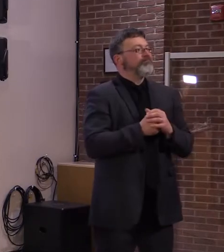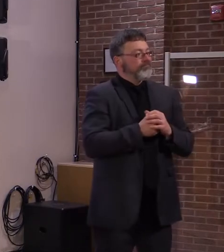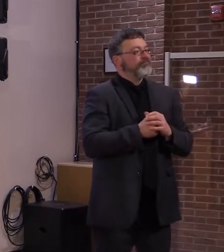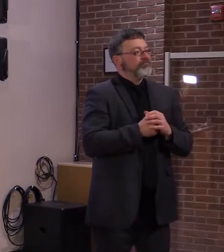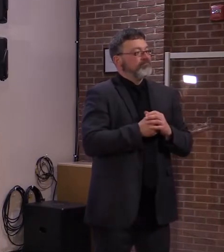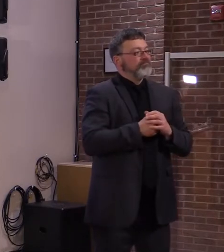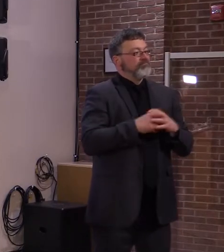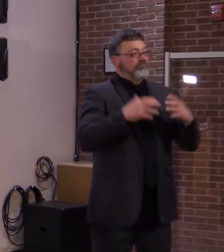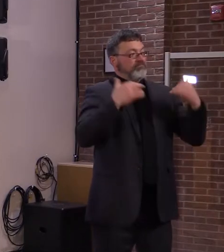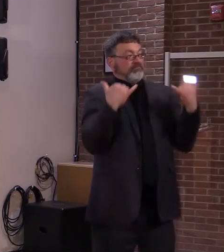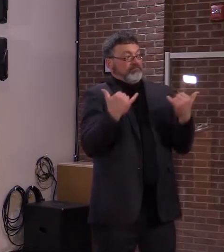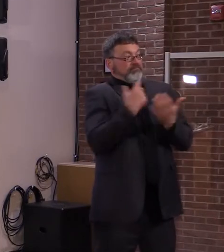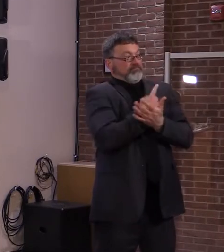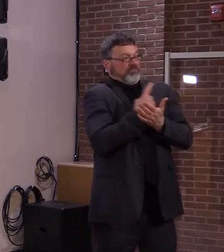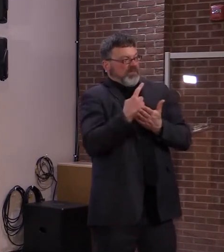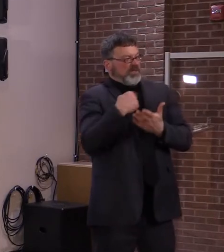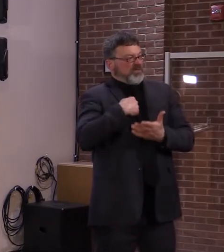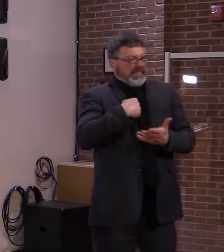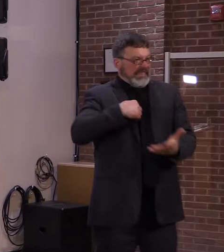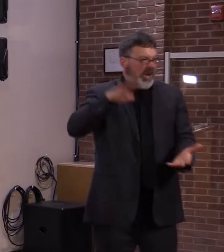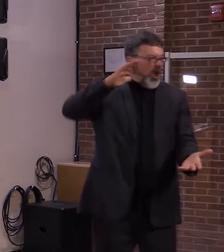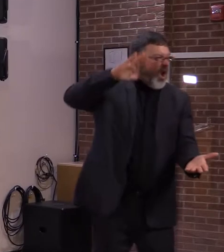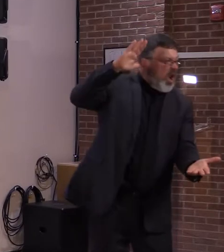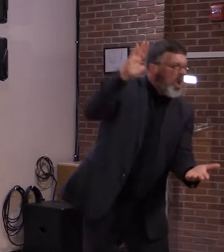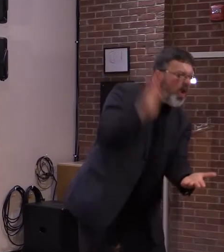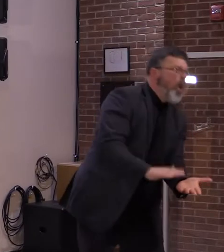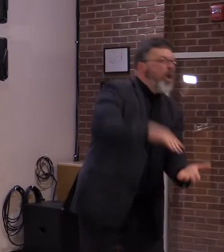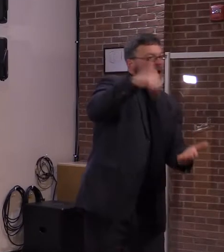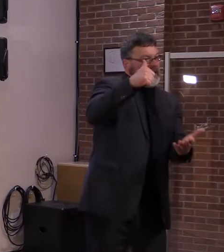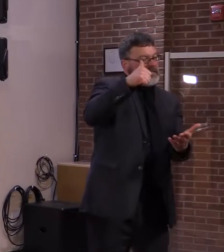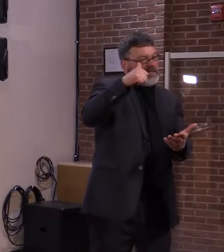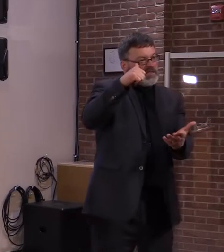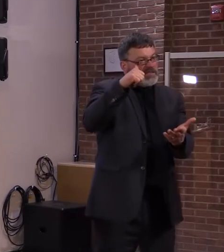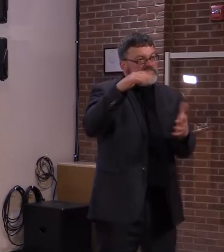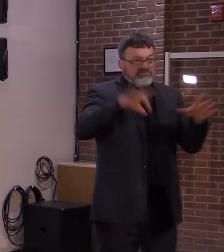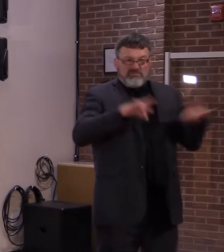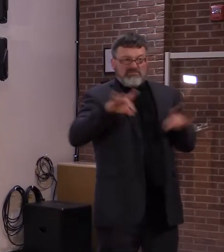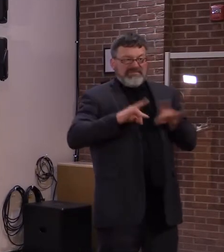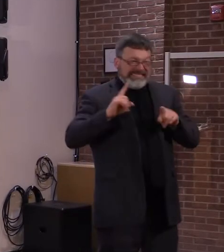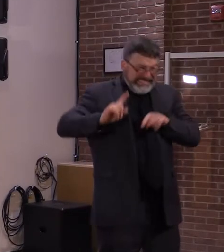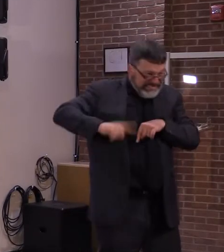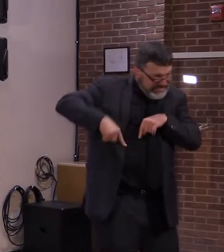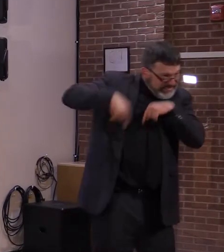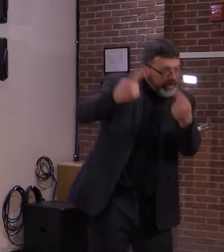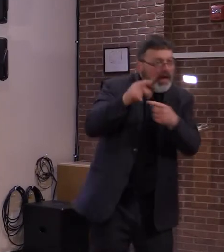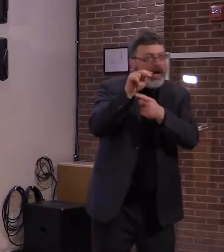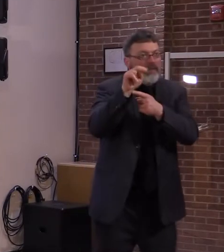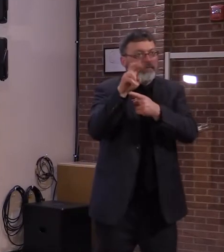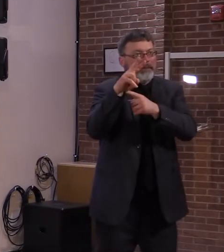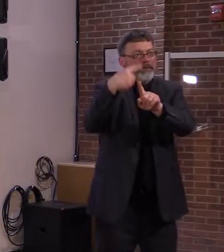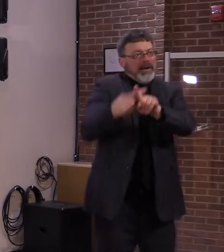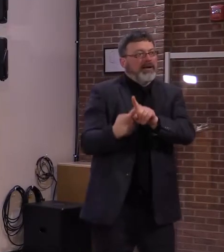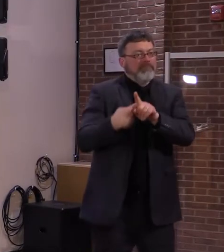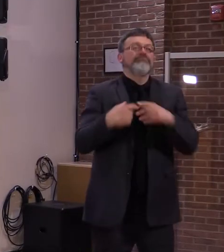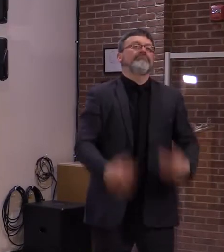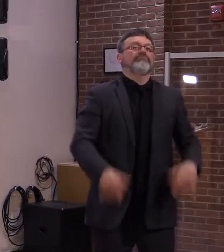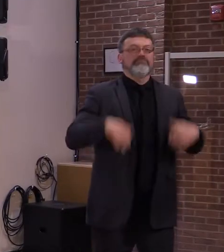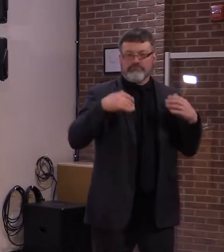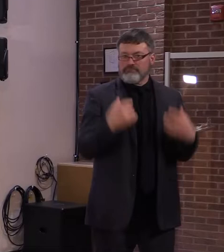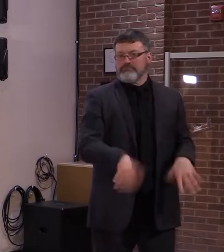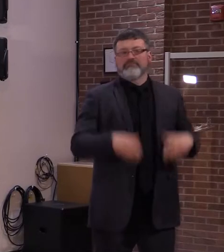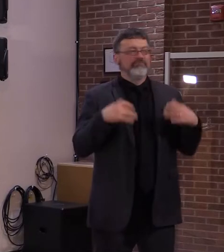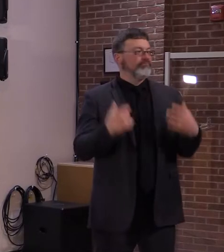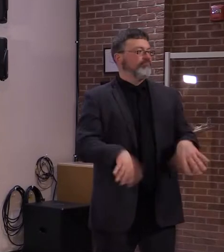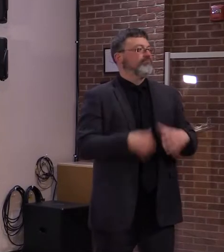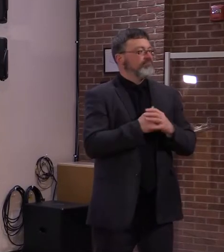which is a good sign that vaccines are working. This, along with our vaccination rates so far, puts us in a strong position